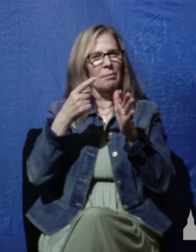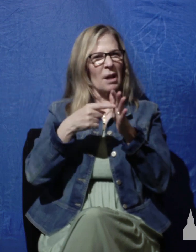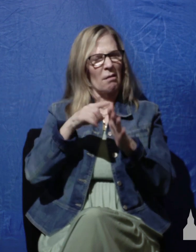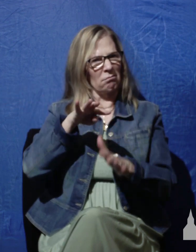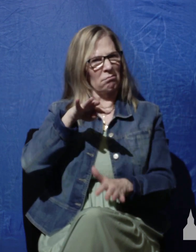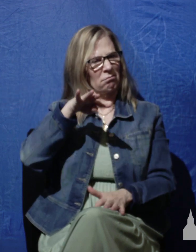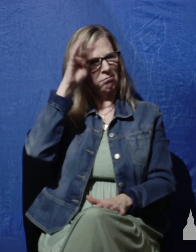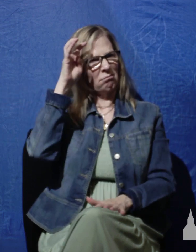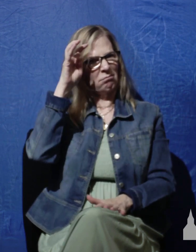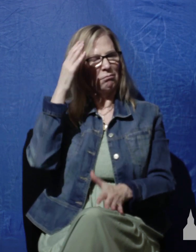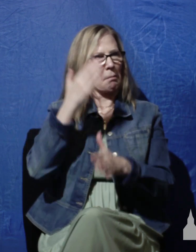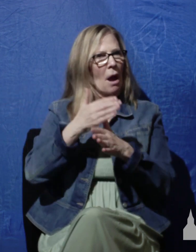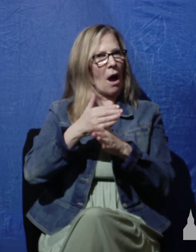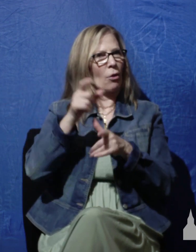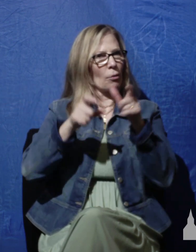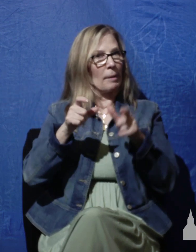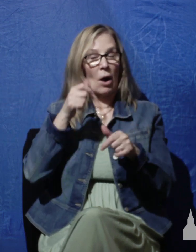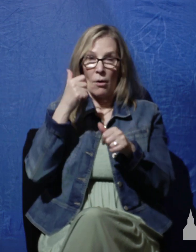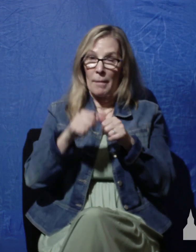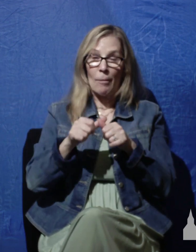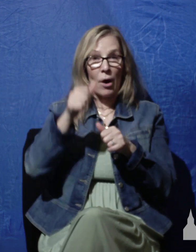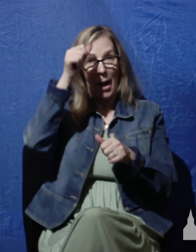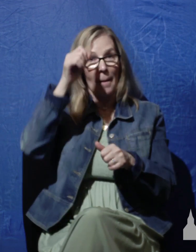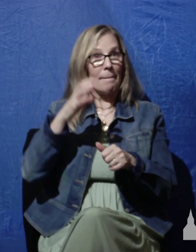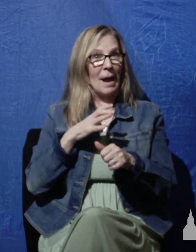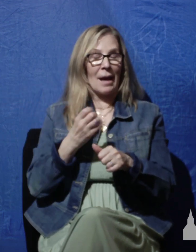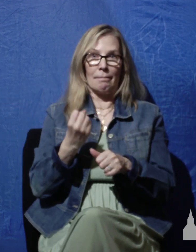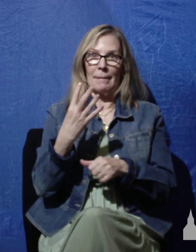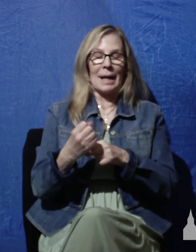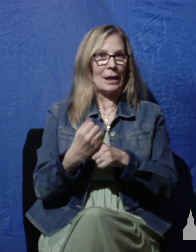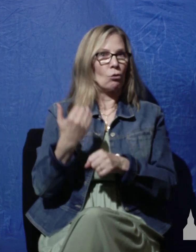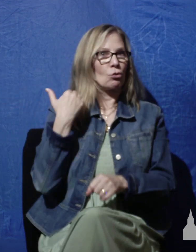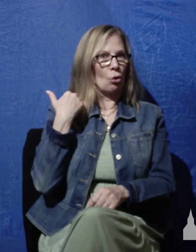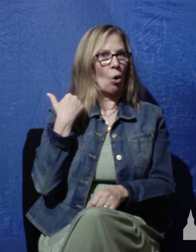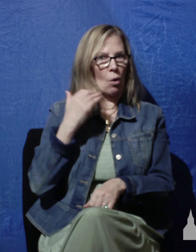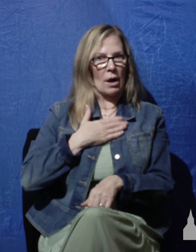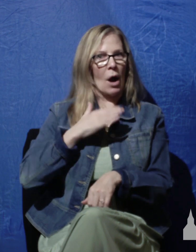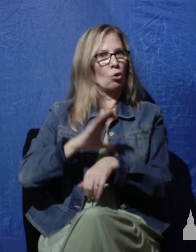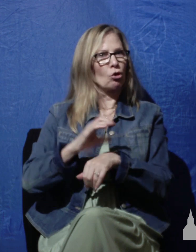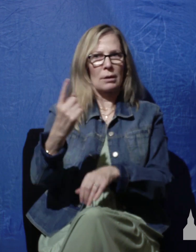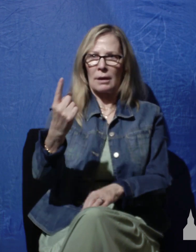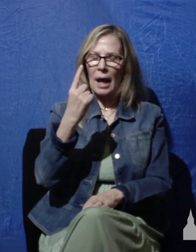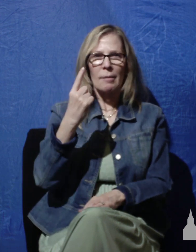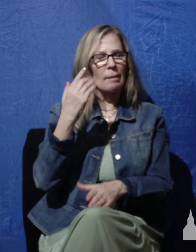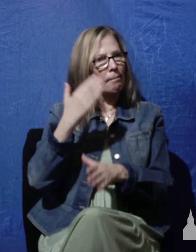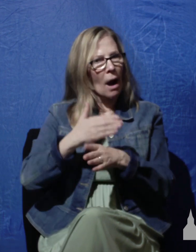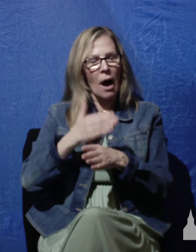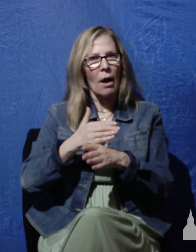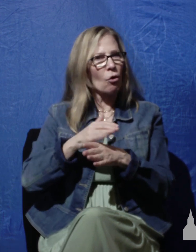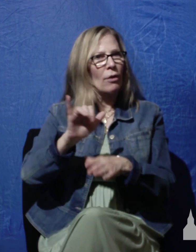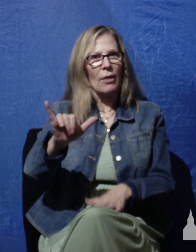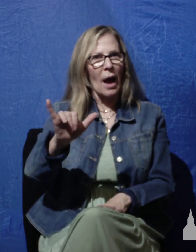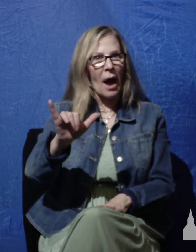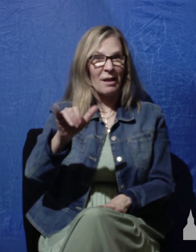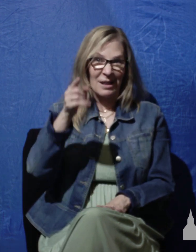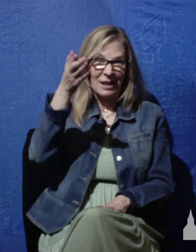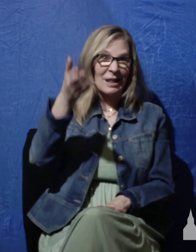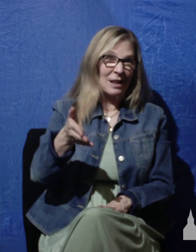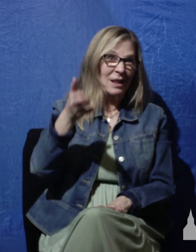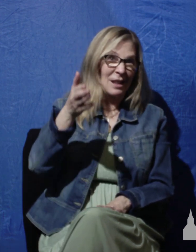troubled some people. We had a man many years ago in our church who came to me very troubled over this statement because he, as well as others, have